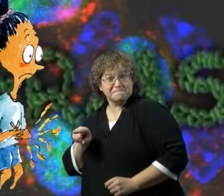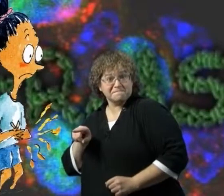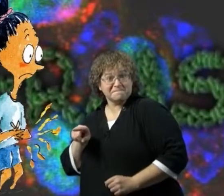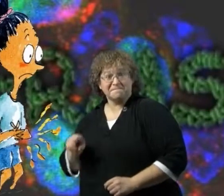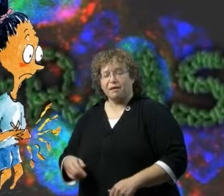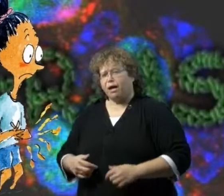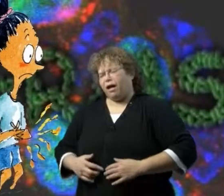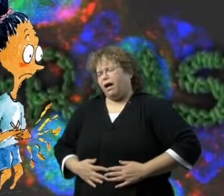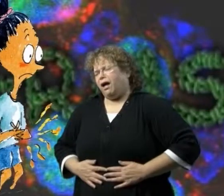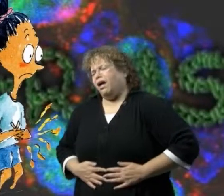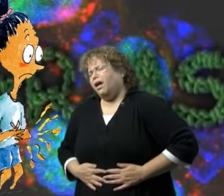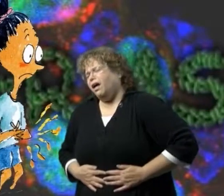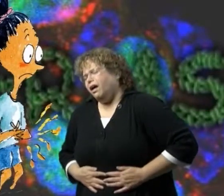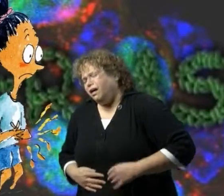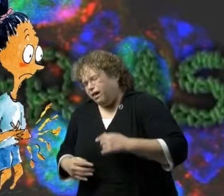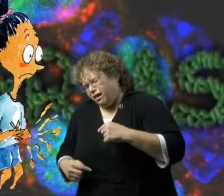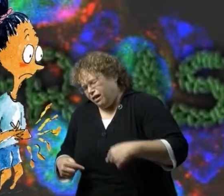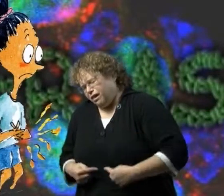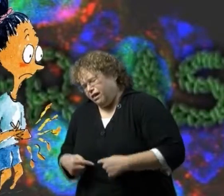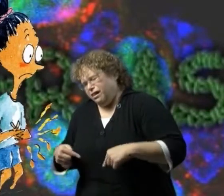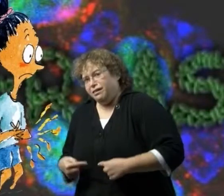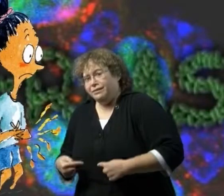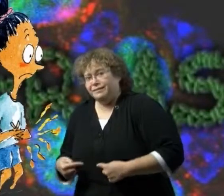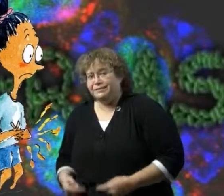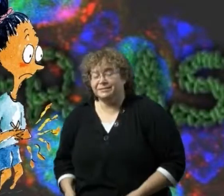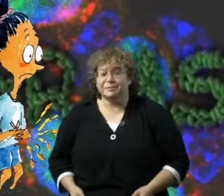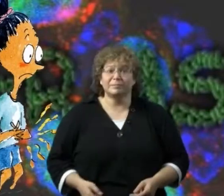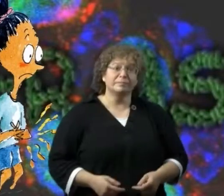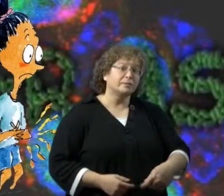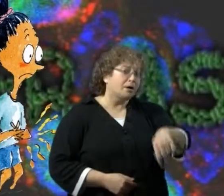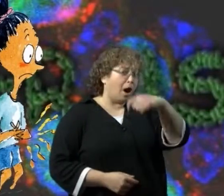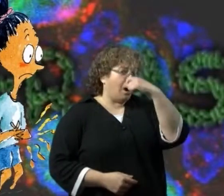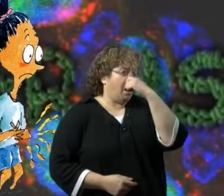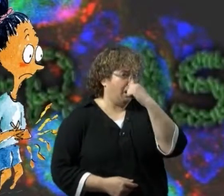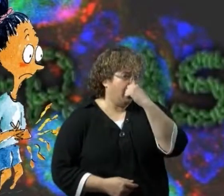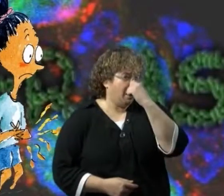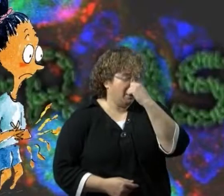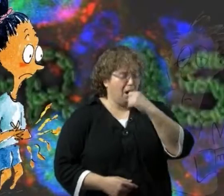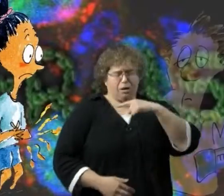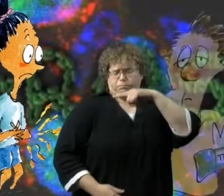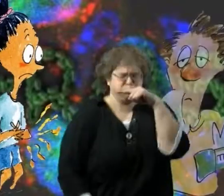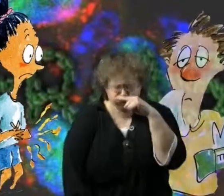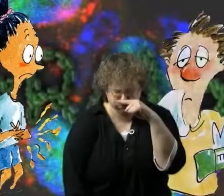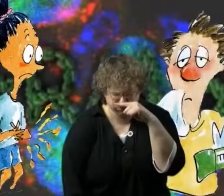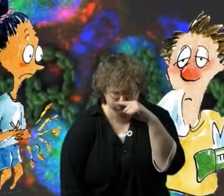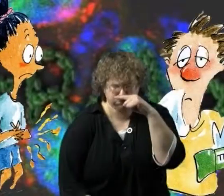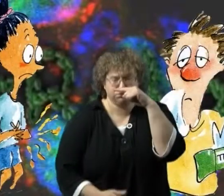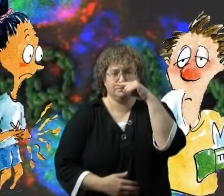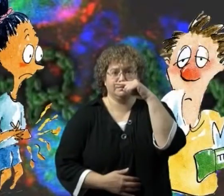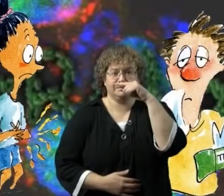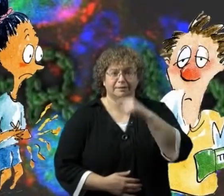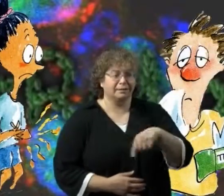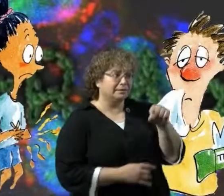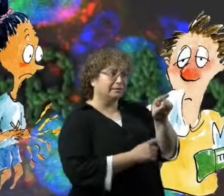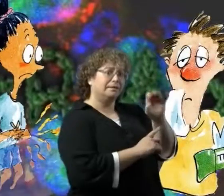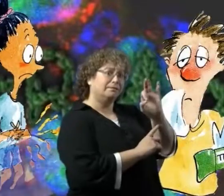A tummy ache A cold, the flu